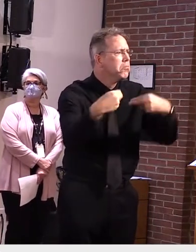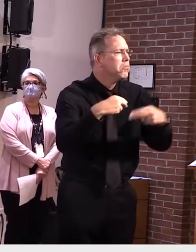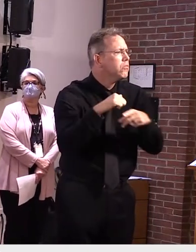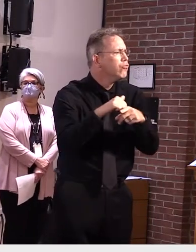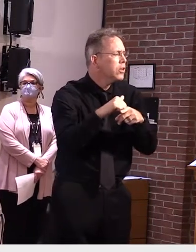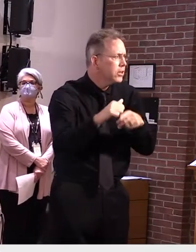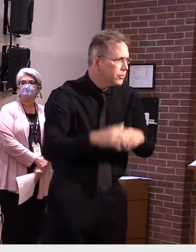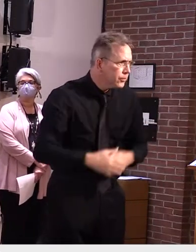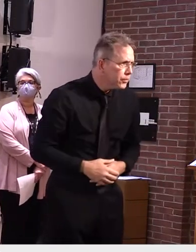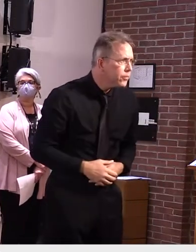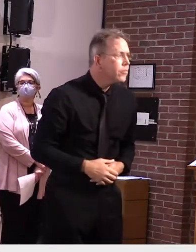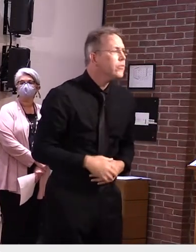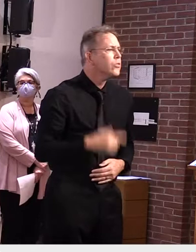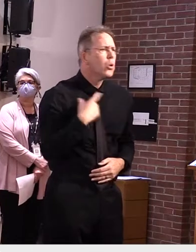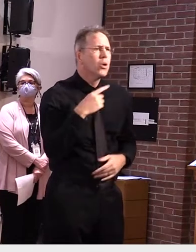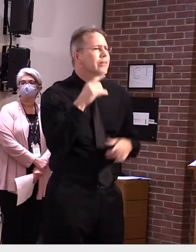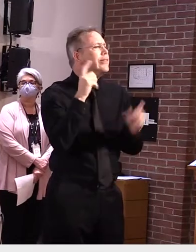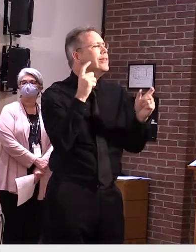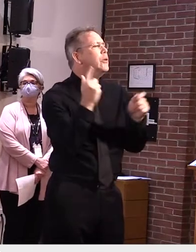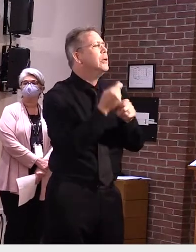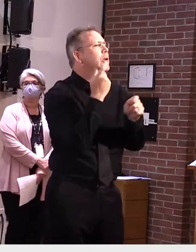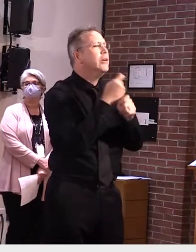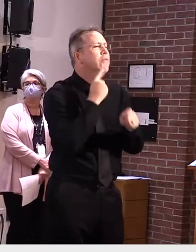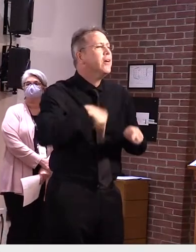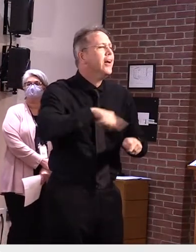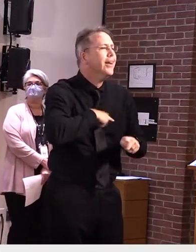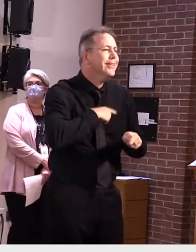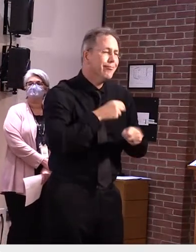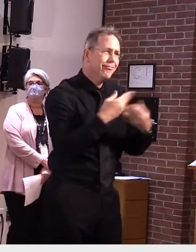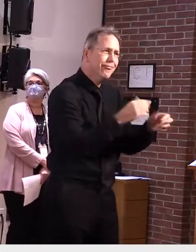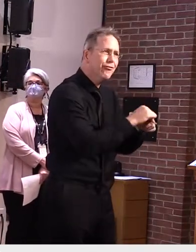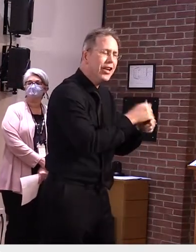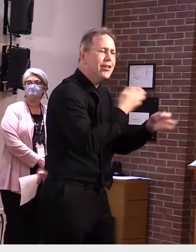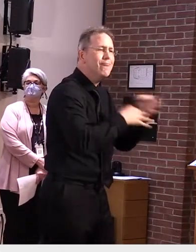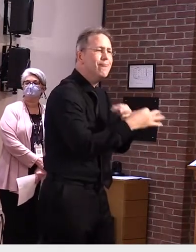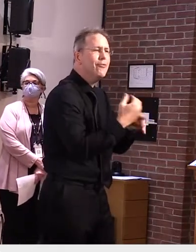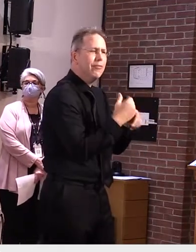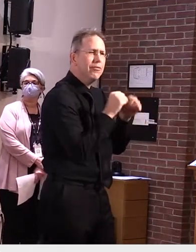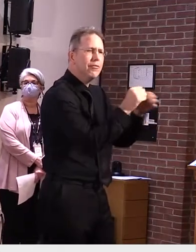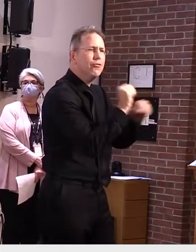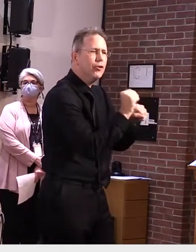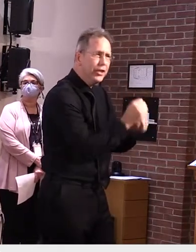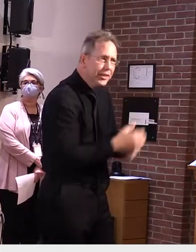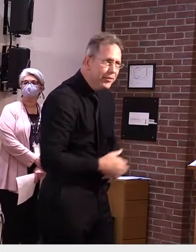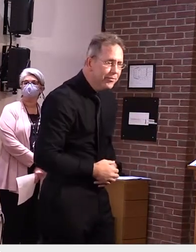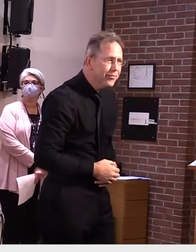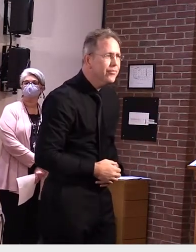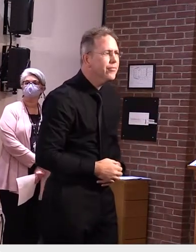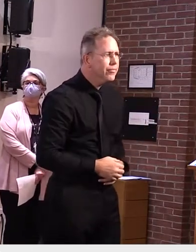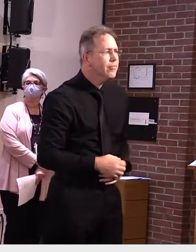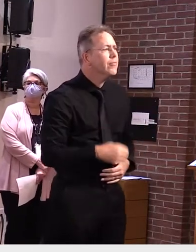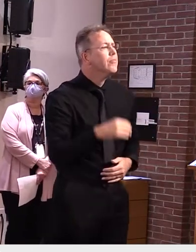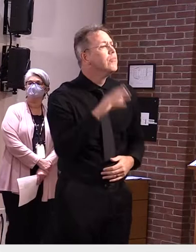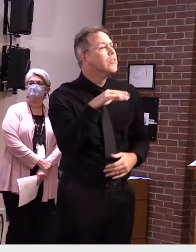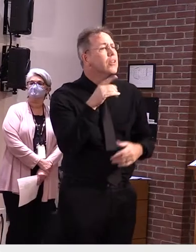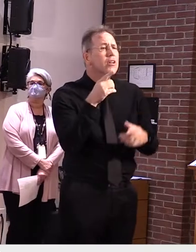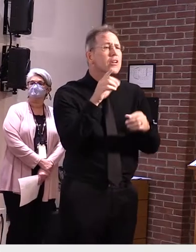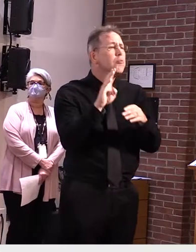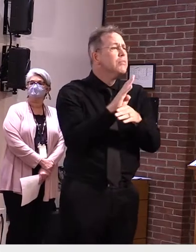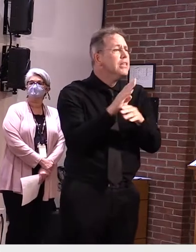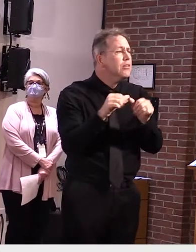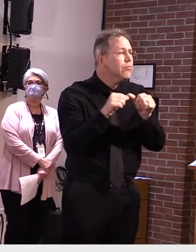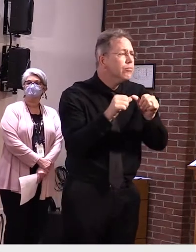will be a win-win for our workers and employers, and it's one of the ways we can make our economy more resilient in the future.